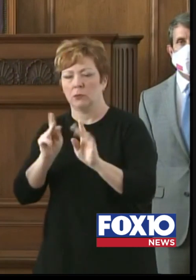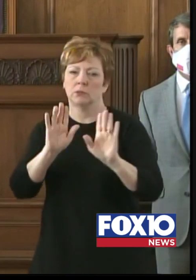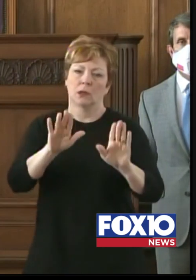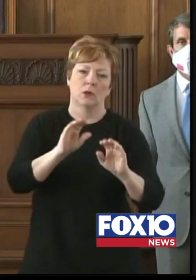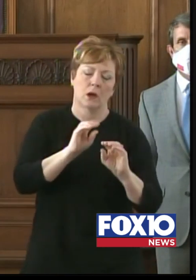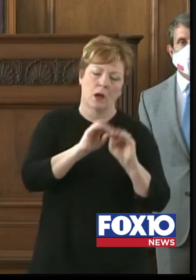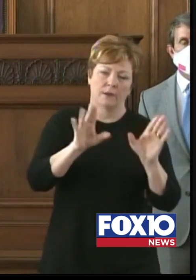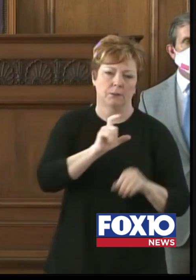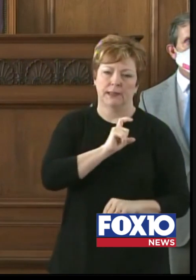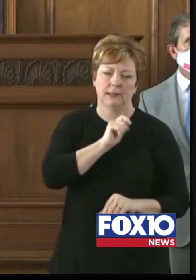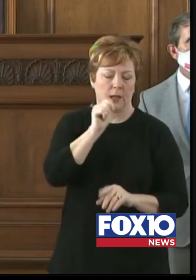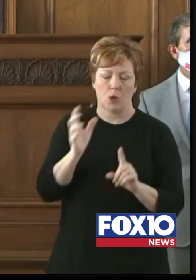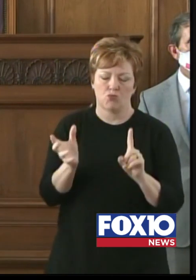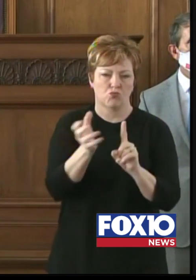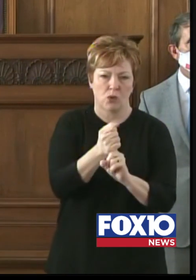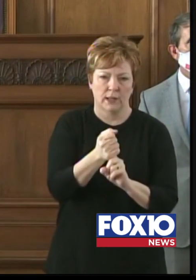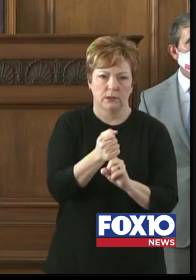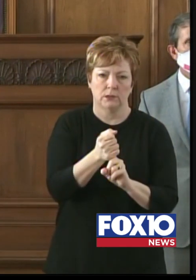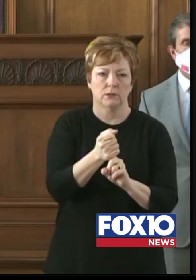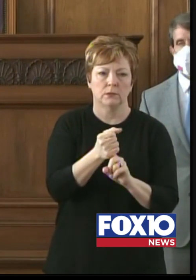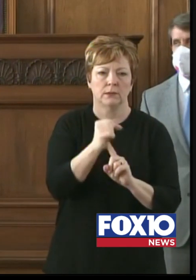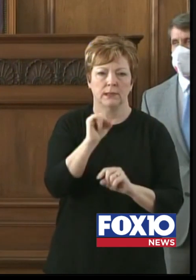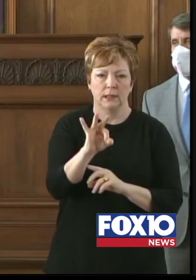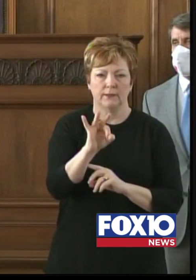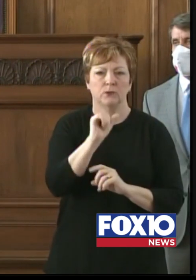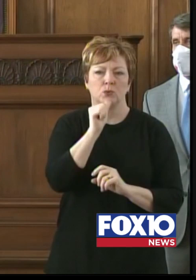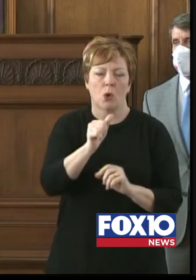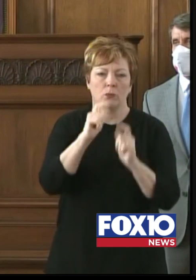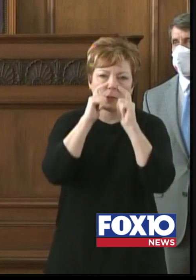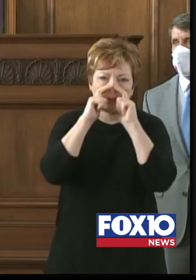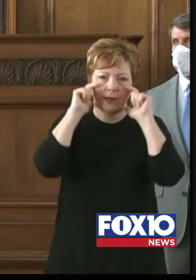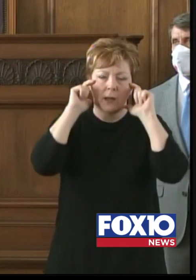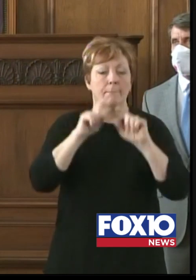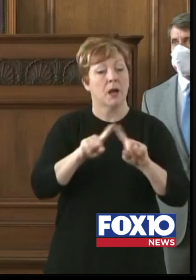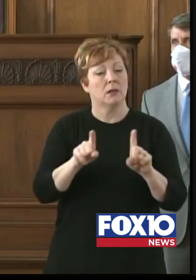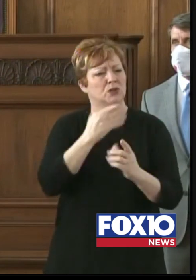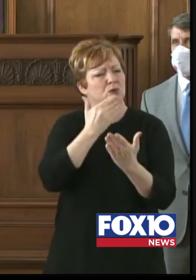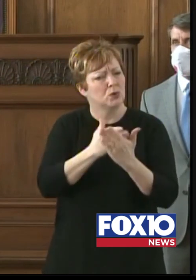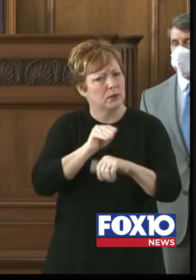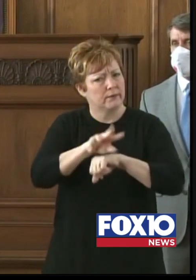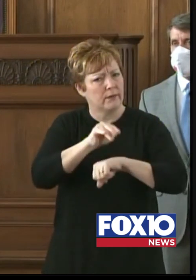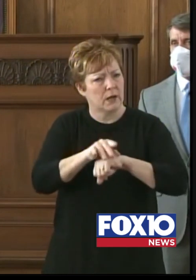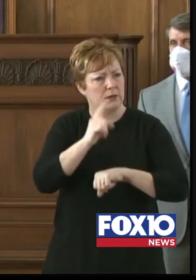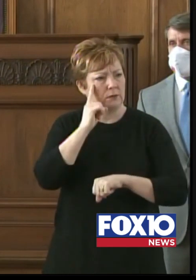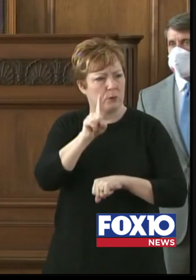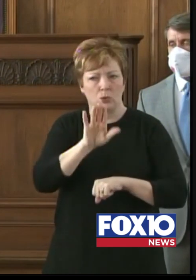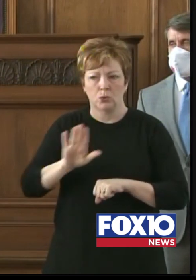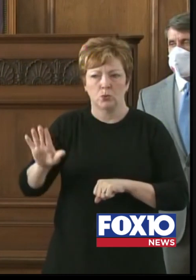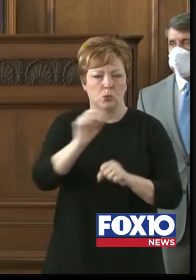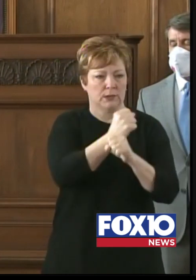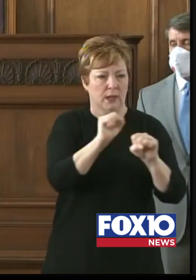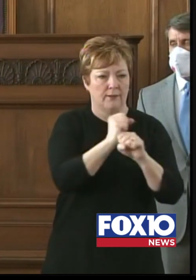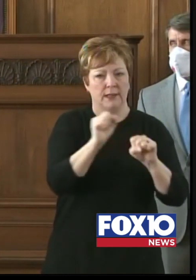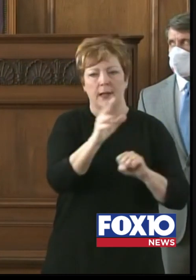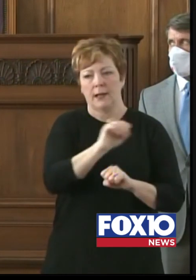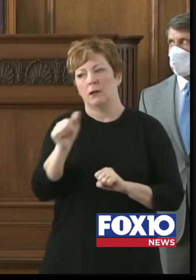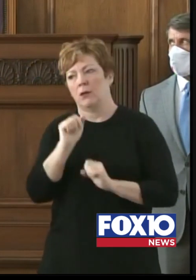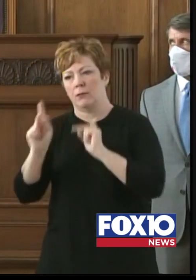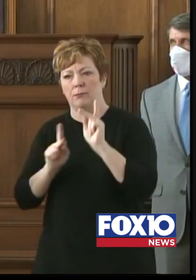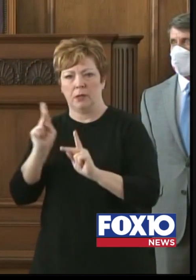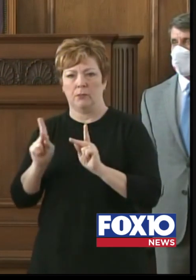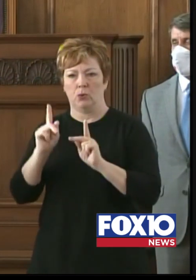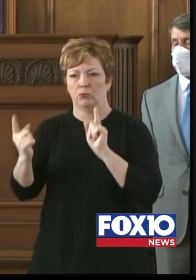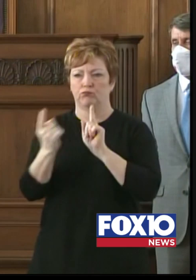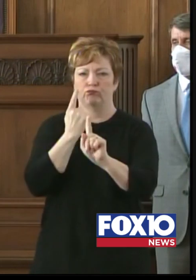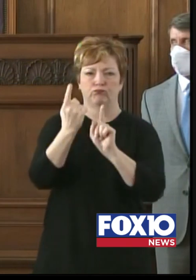if you don't, but it's just good, sound medical advice, and it's for your safety, as well as for the safety of those with whom you